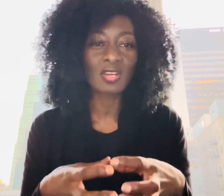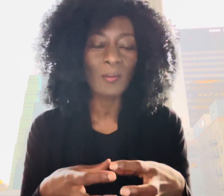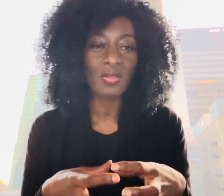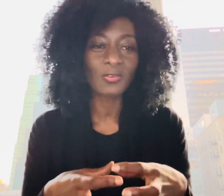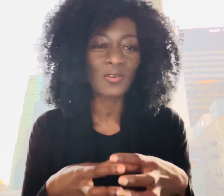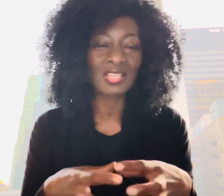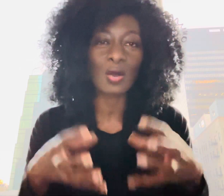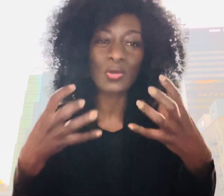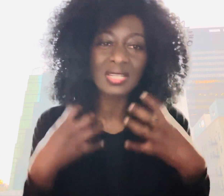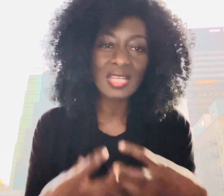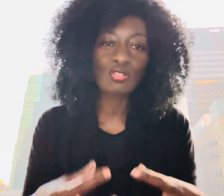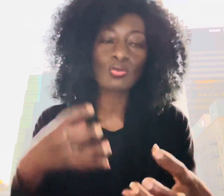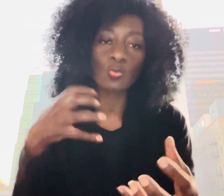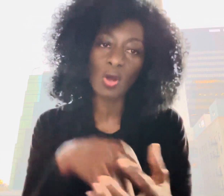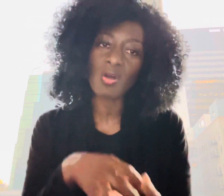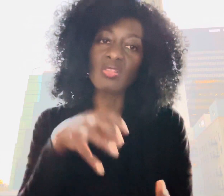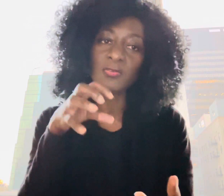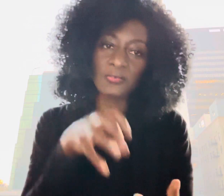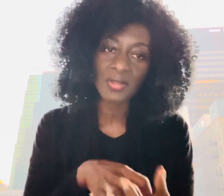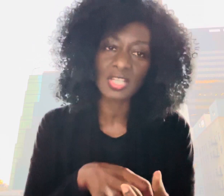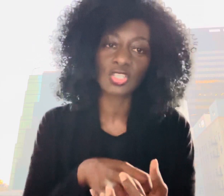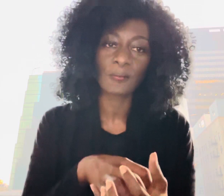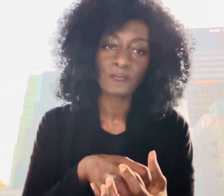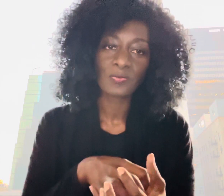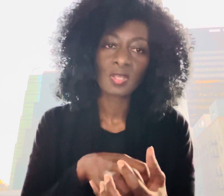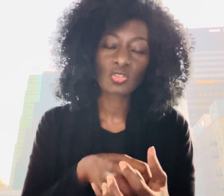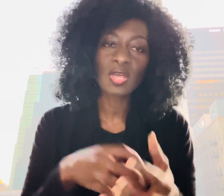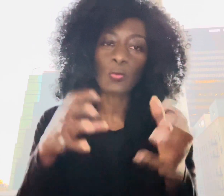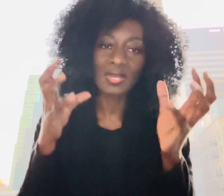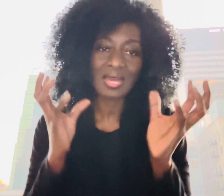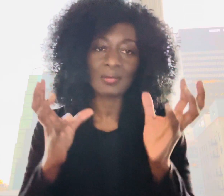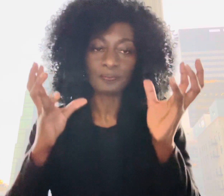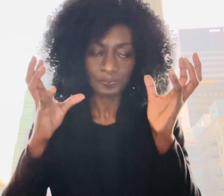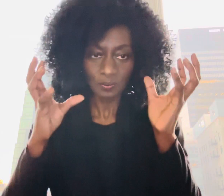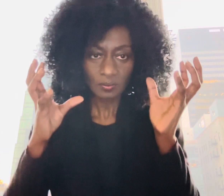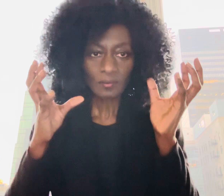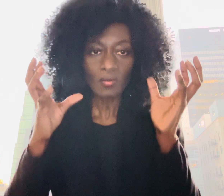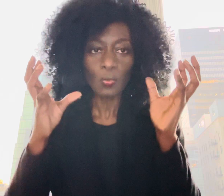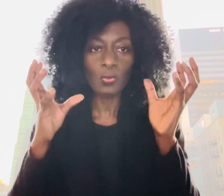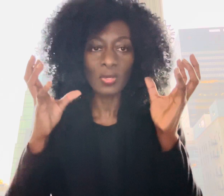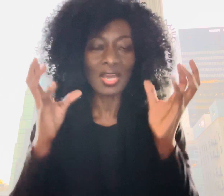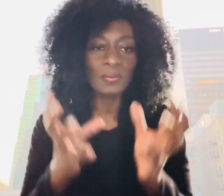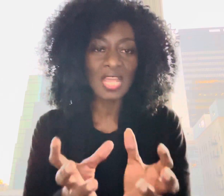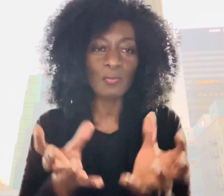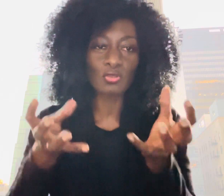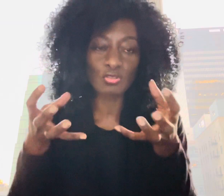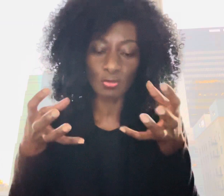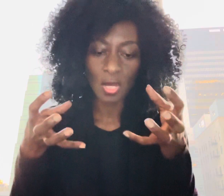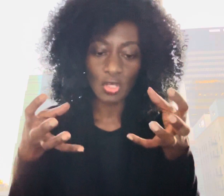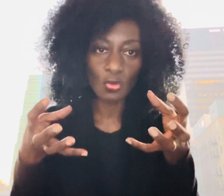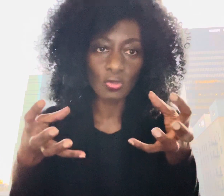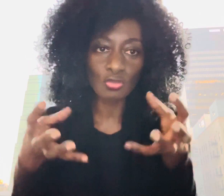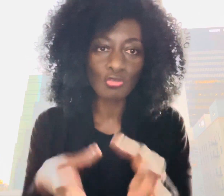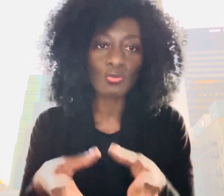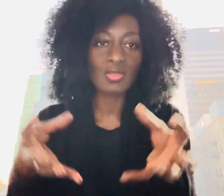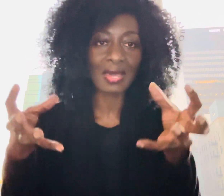about the fact that we need to work on the flesh so that we can we can be able to you know do that